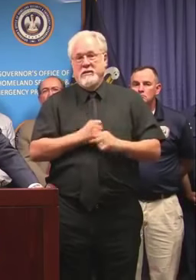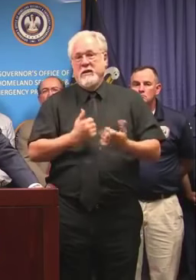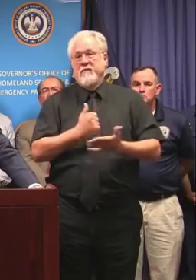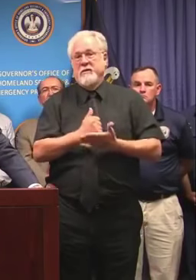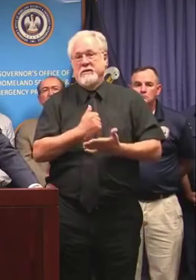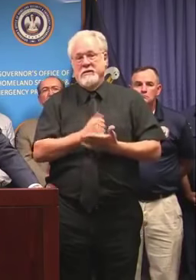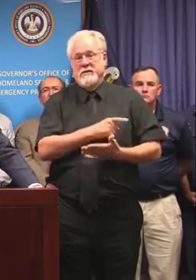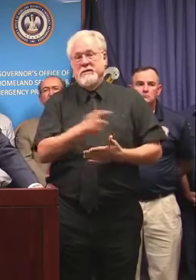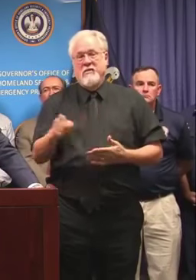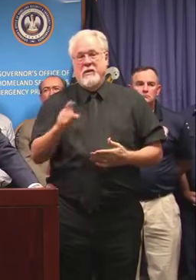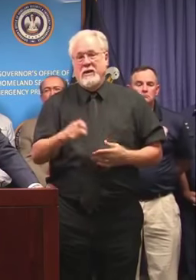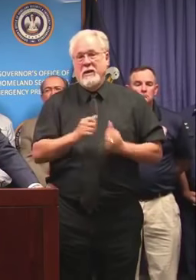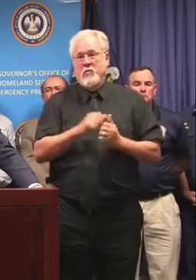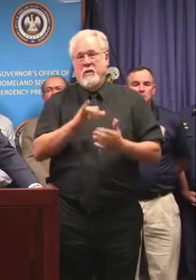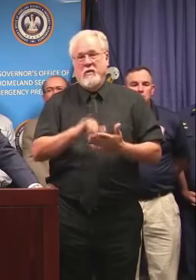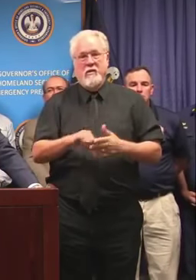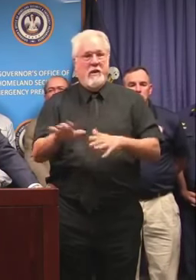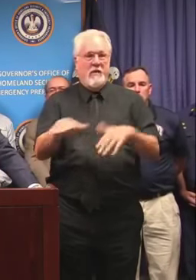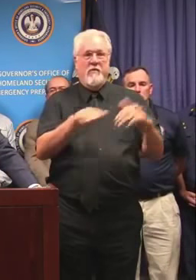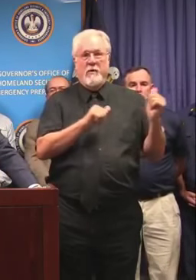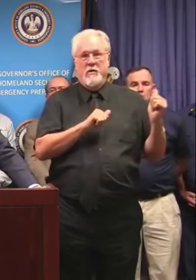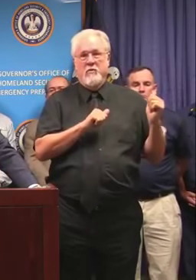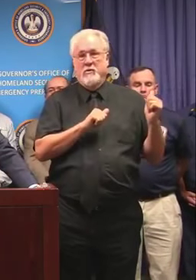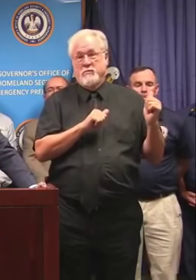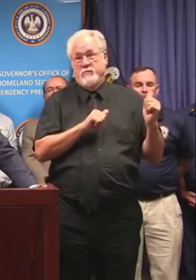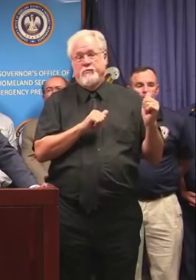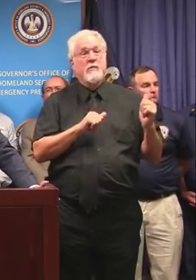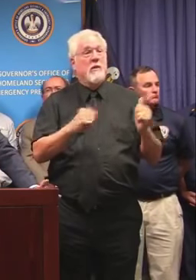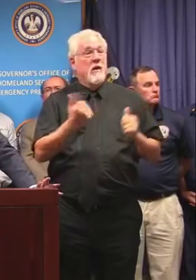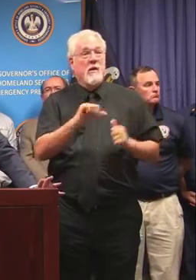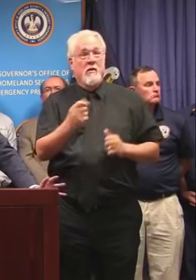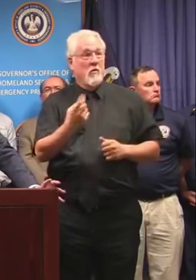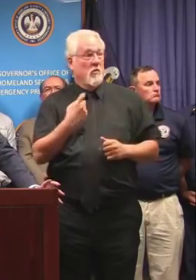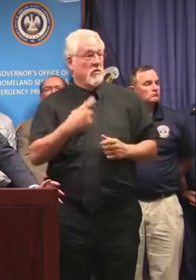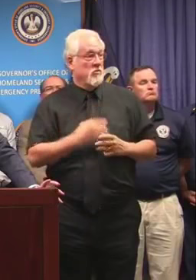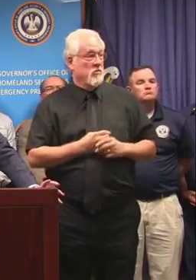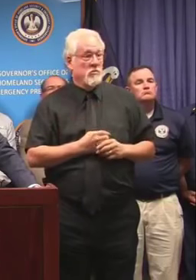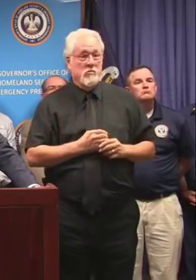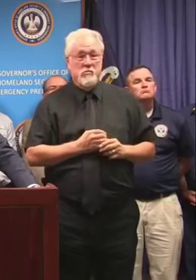they need with that evacuation. Any other questions?